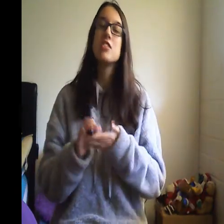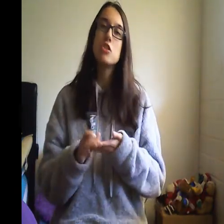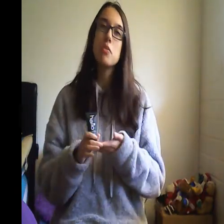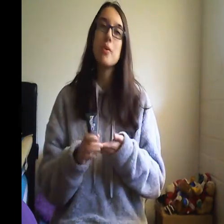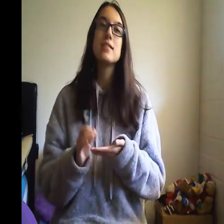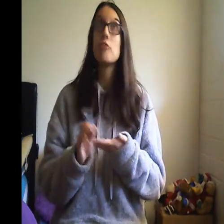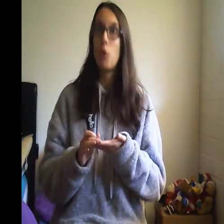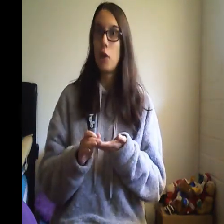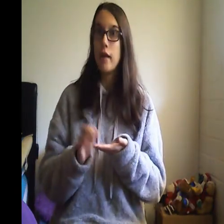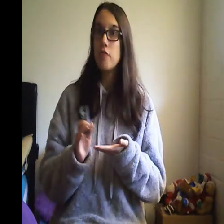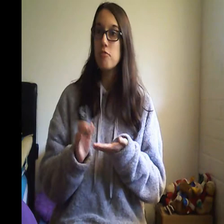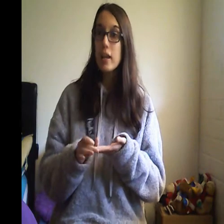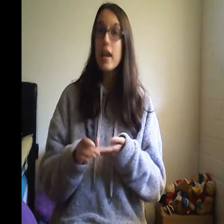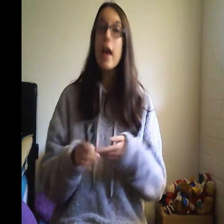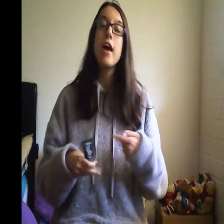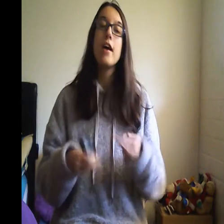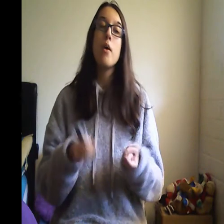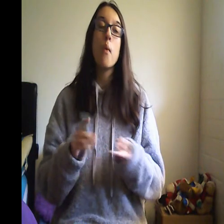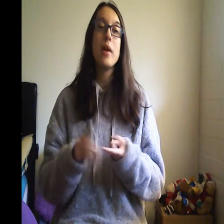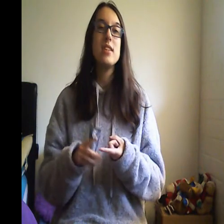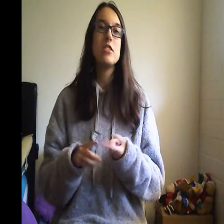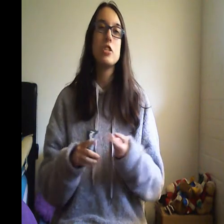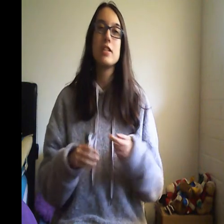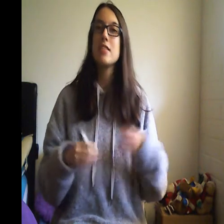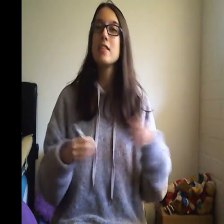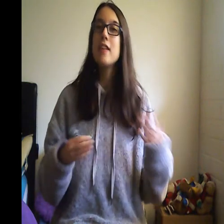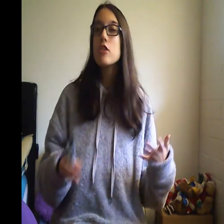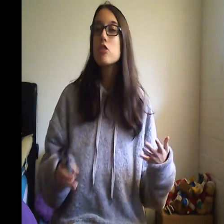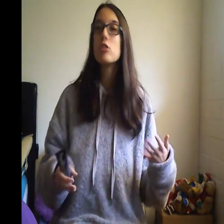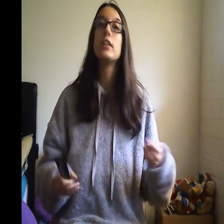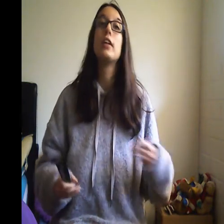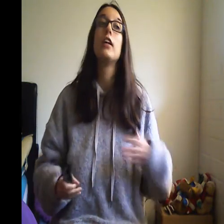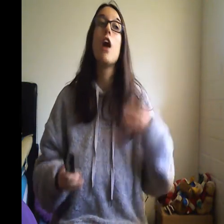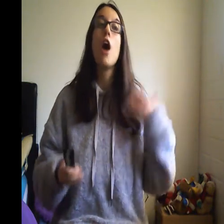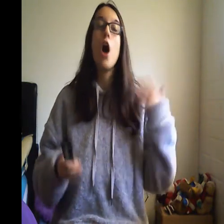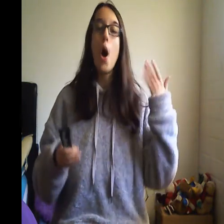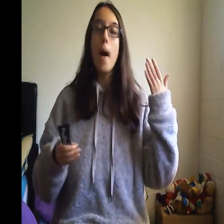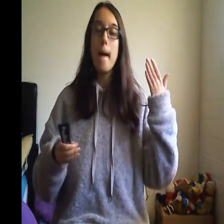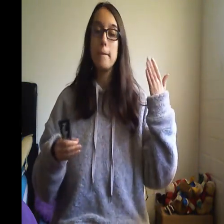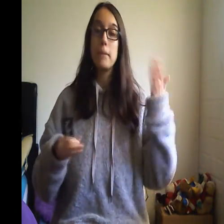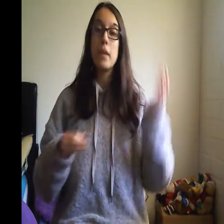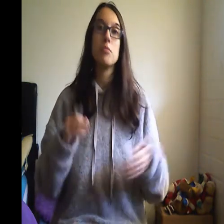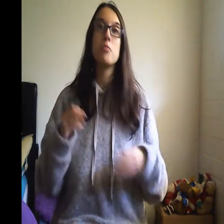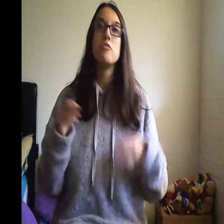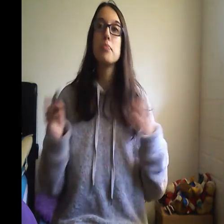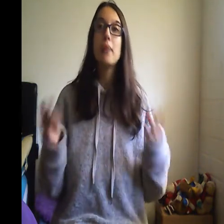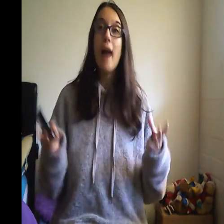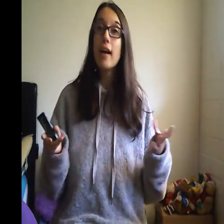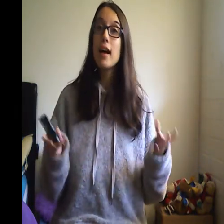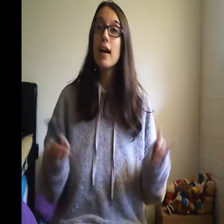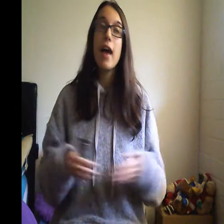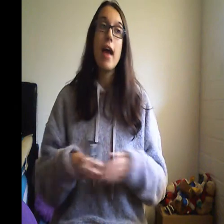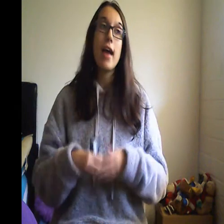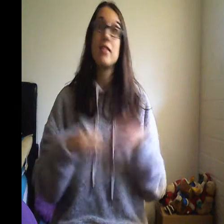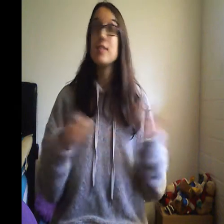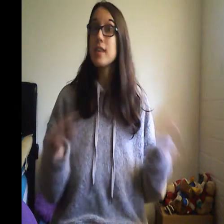fluoride free it whitens your teeth naturally um it removes plaque and they say it tastes good